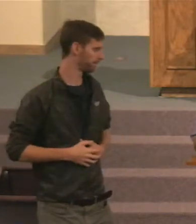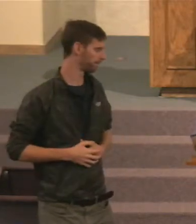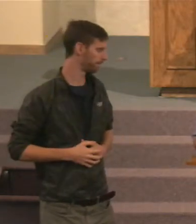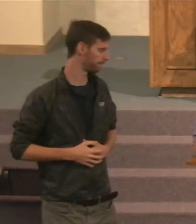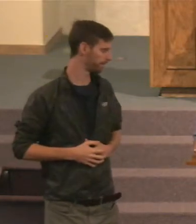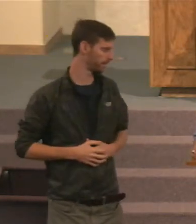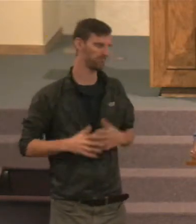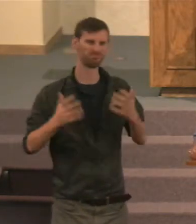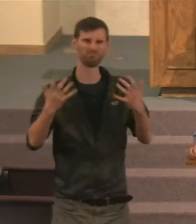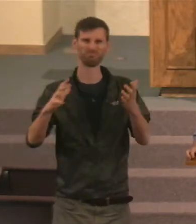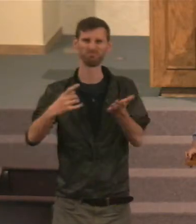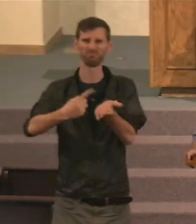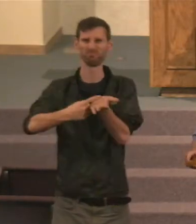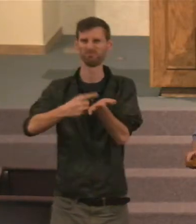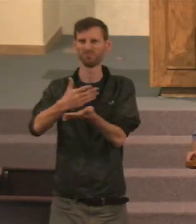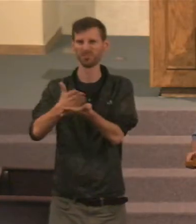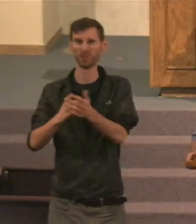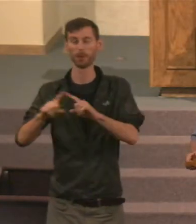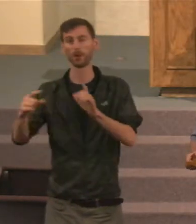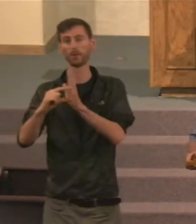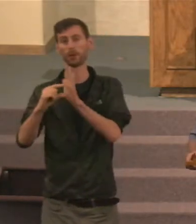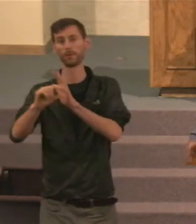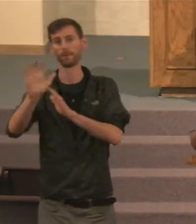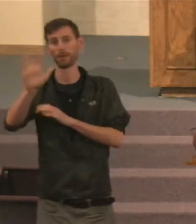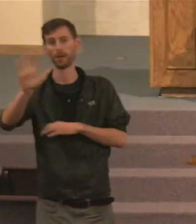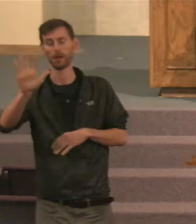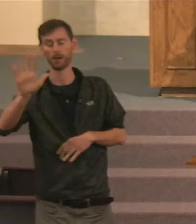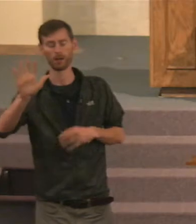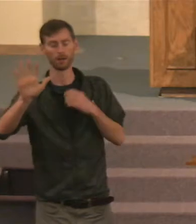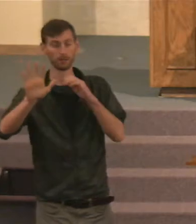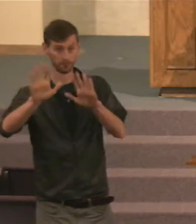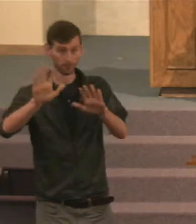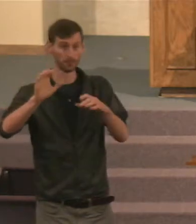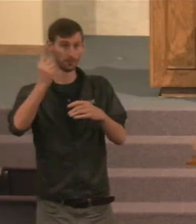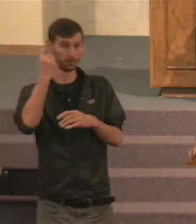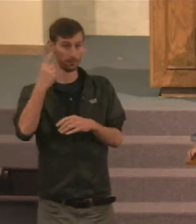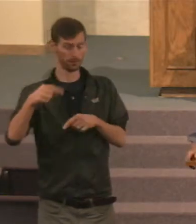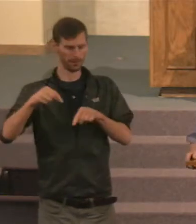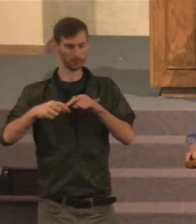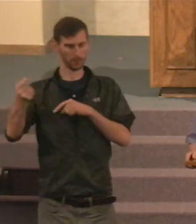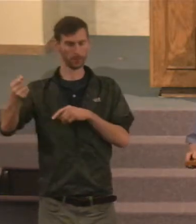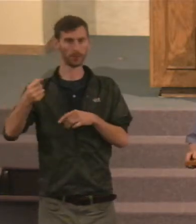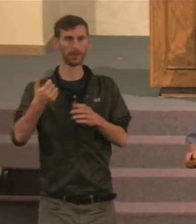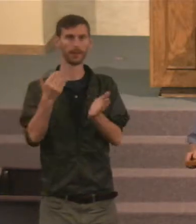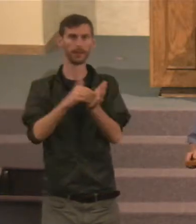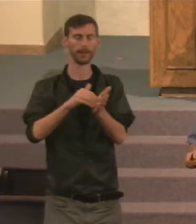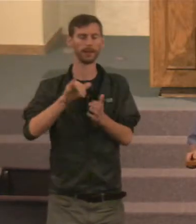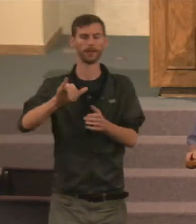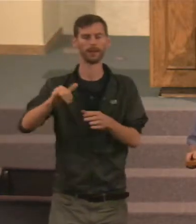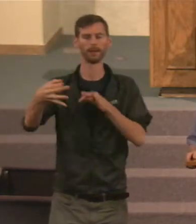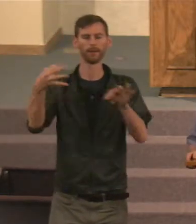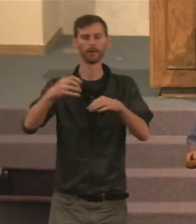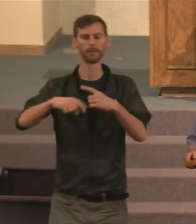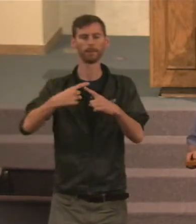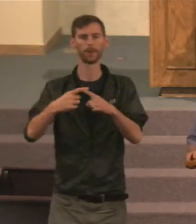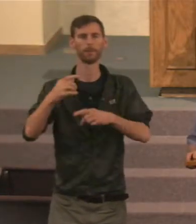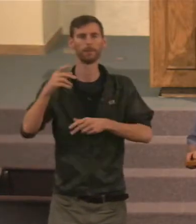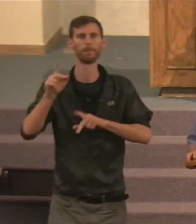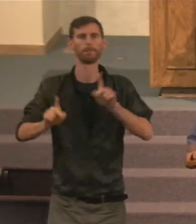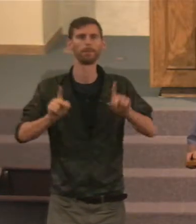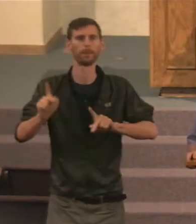And we've already talked about some of this. But verse 5 says, and this again is talking about the aging process in people.